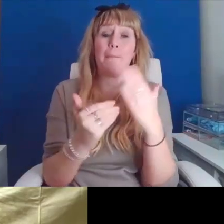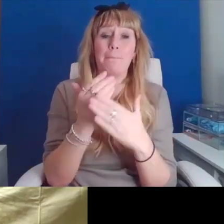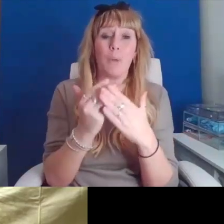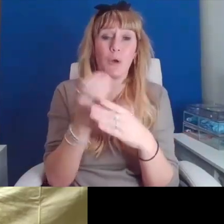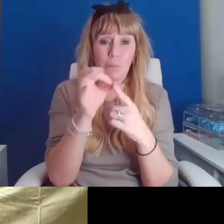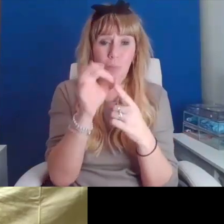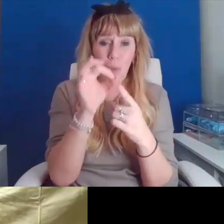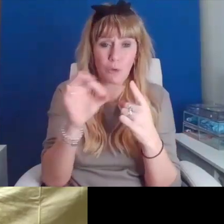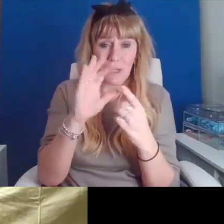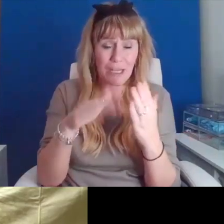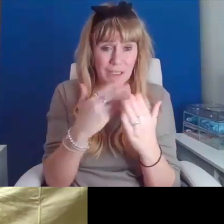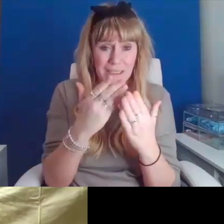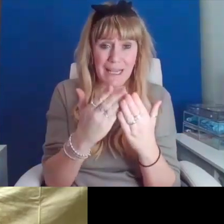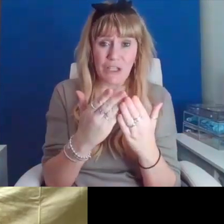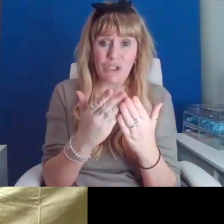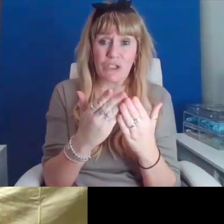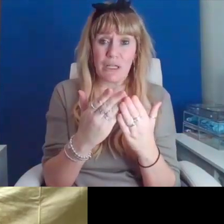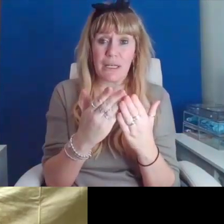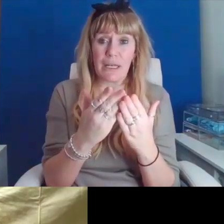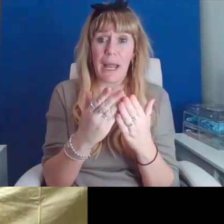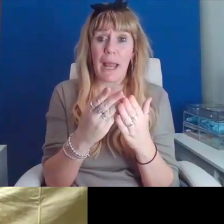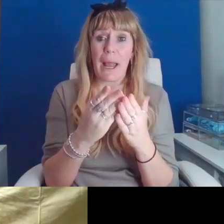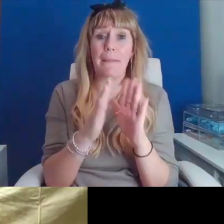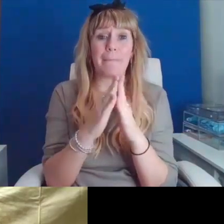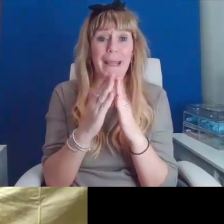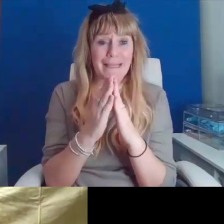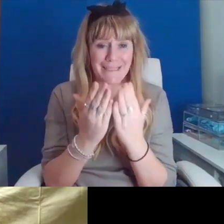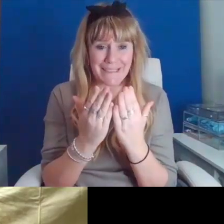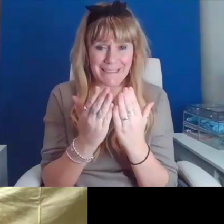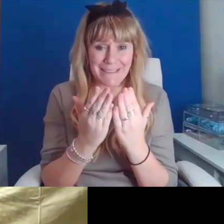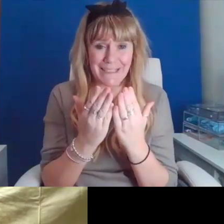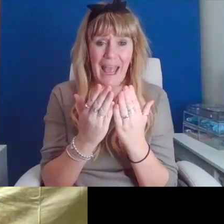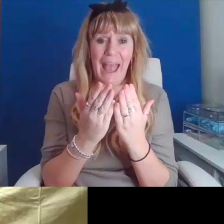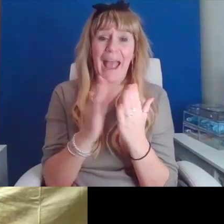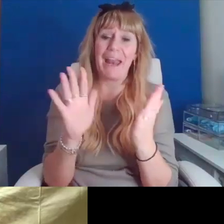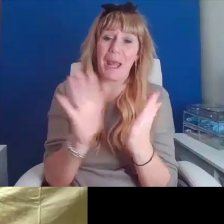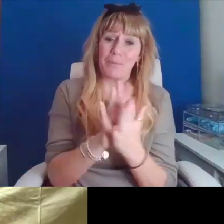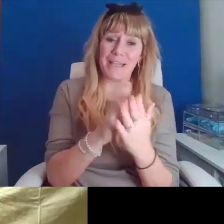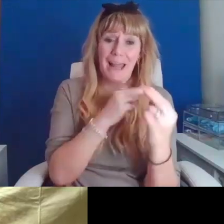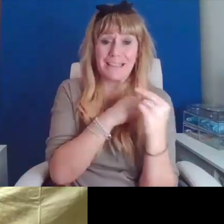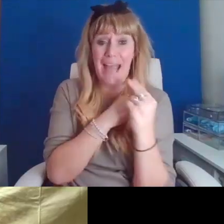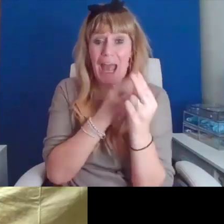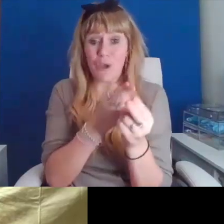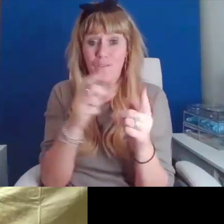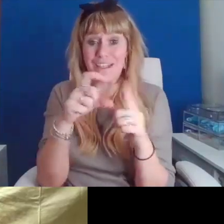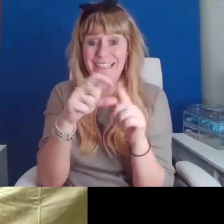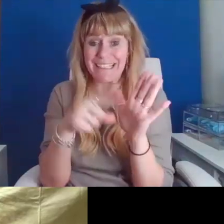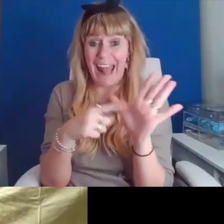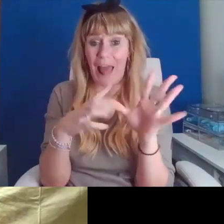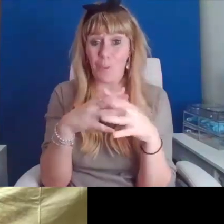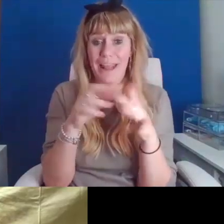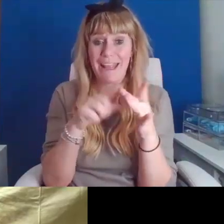and Magna magazines. And so I'm delighted to hand over to D.L. Williams.